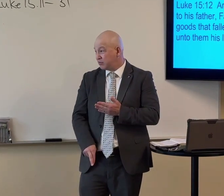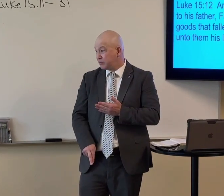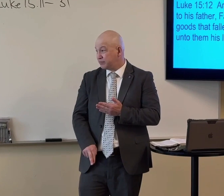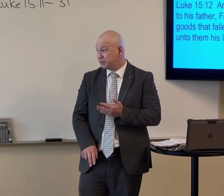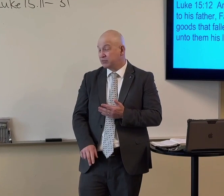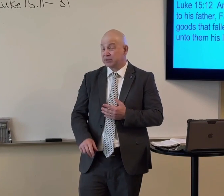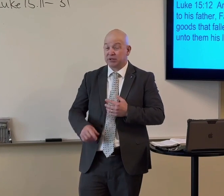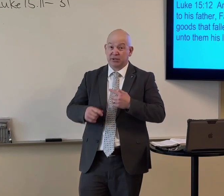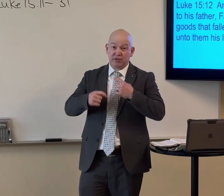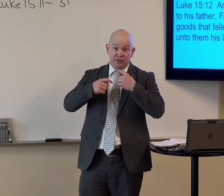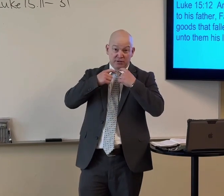That was the result.